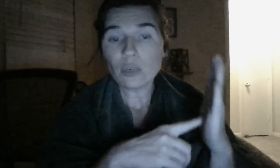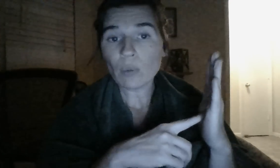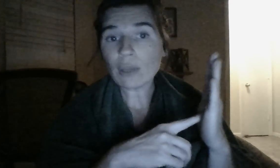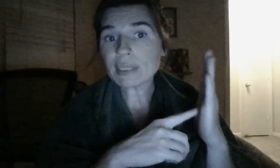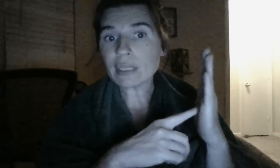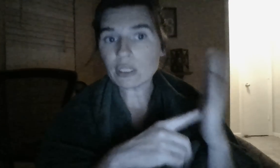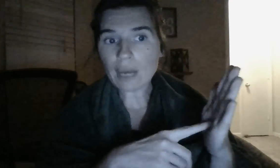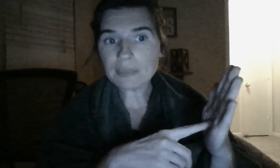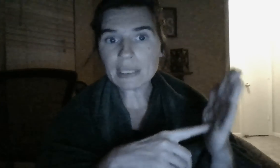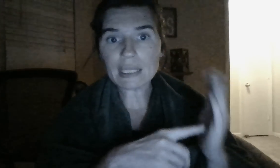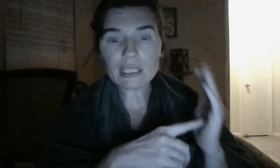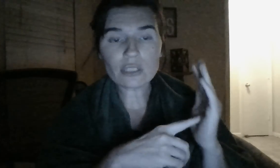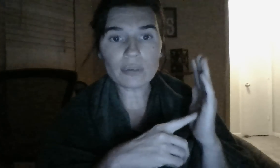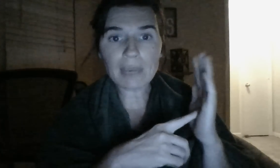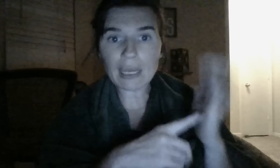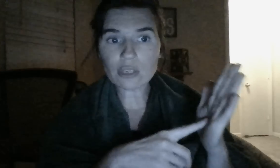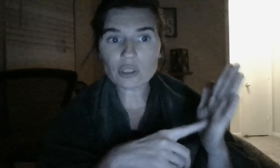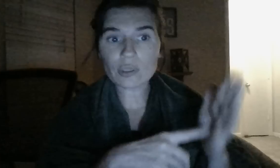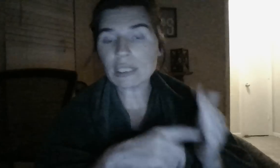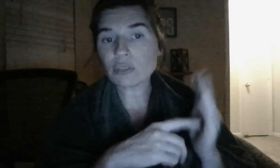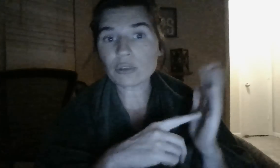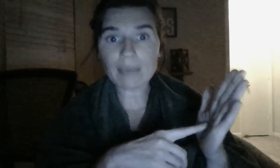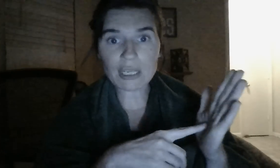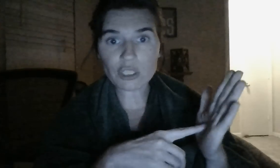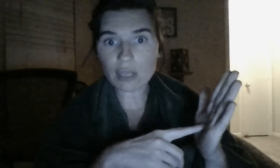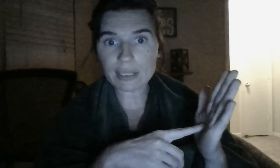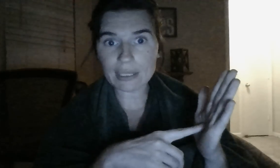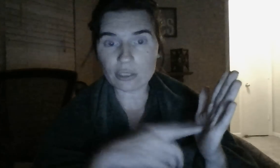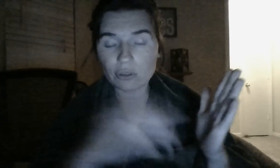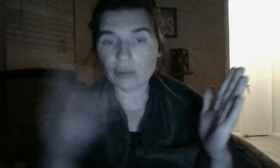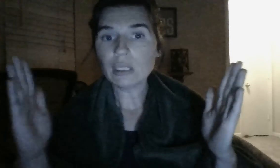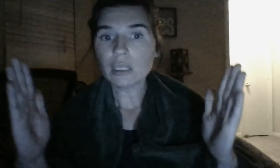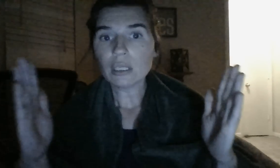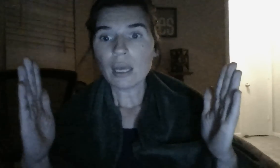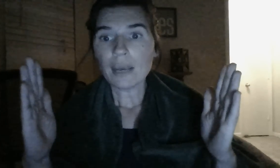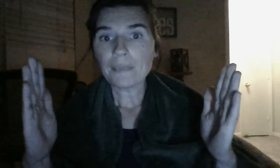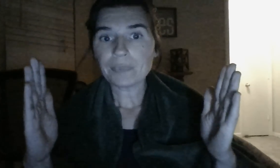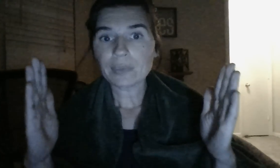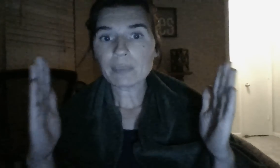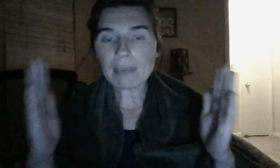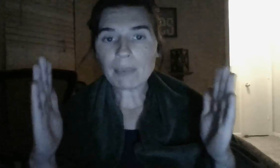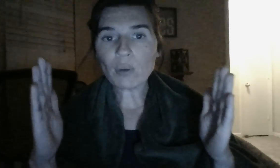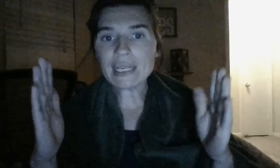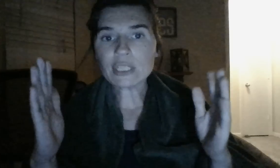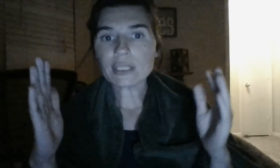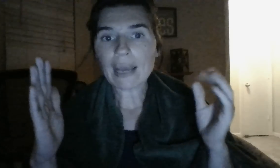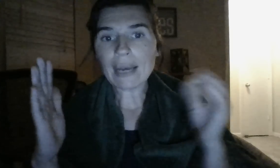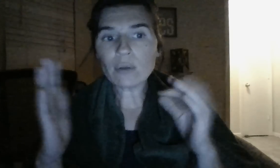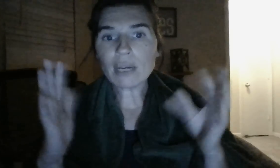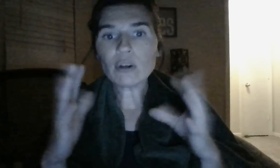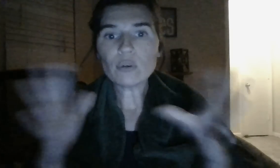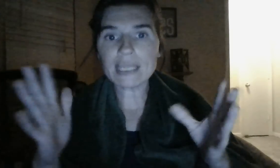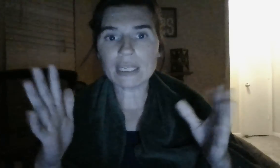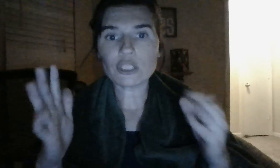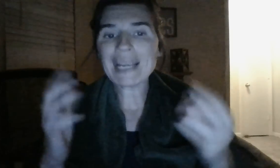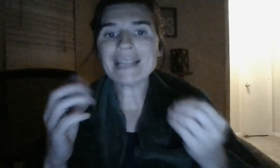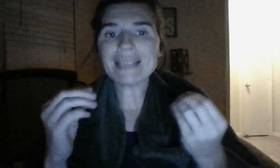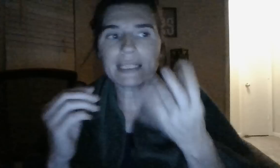whether it's an adopted sister, biological sister, or somebody she calls a sister. But my point is, I don't care whose it is. You can't take